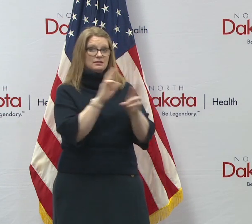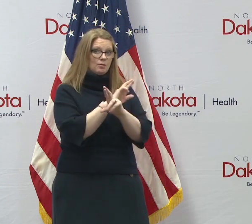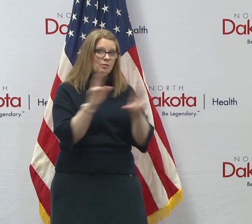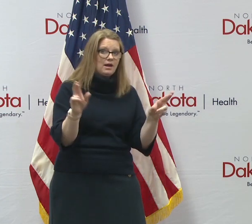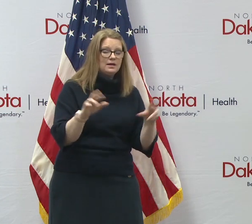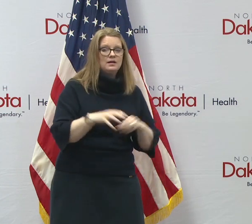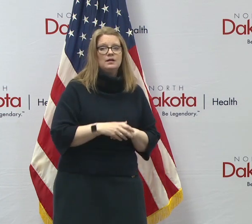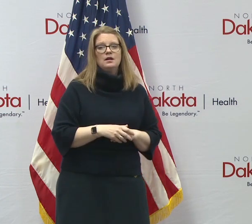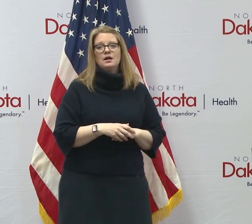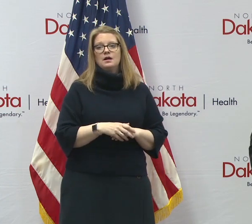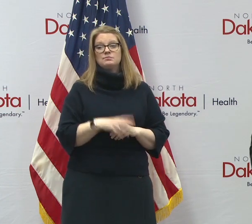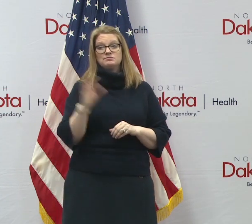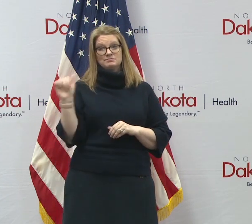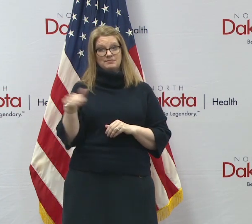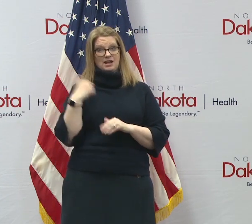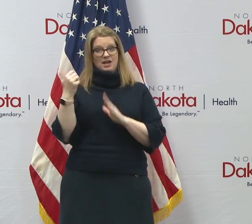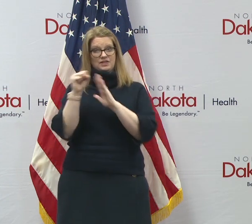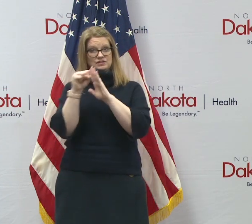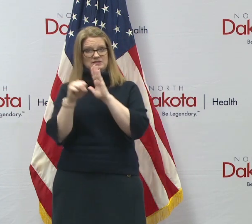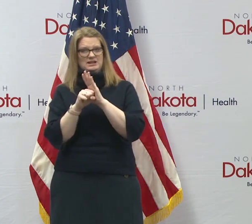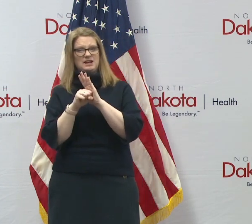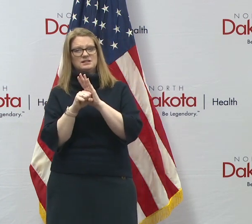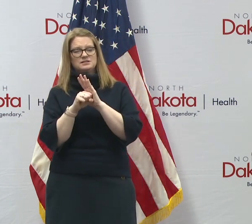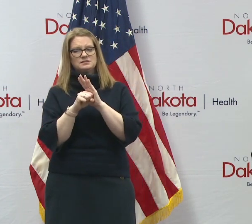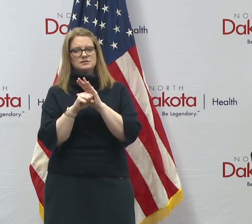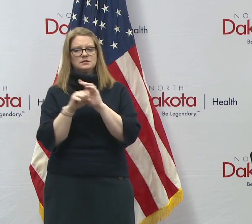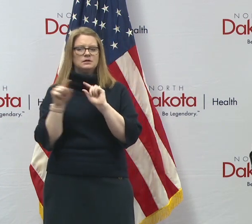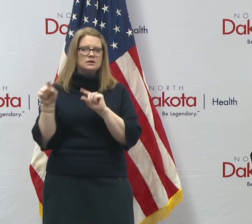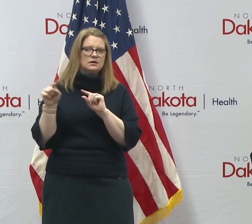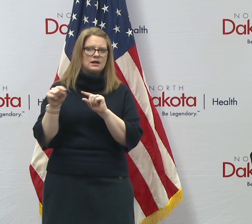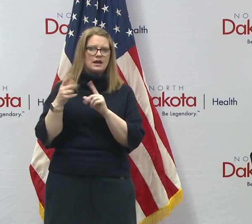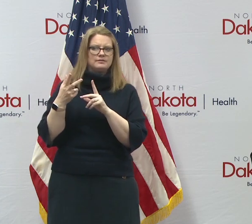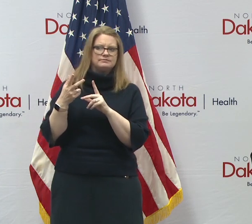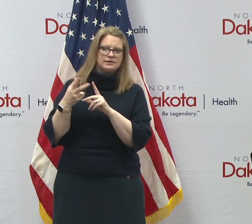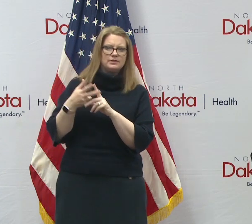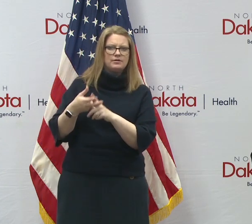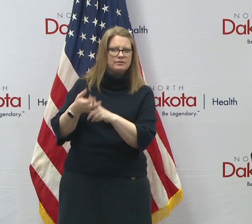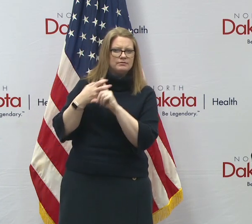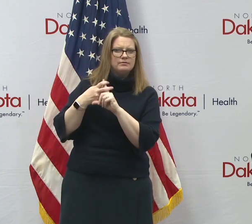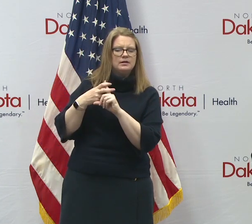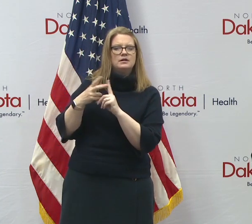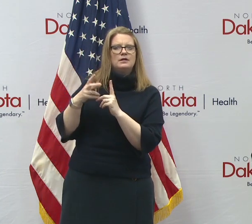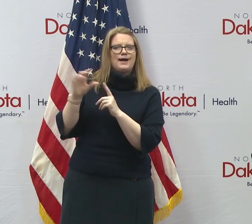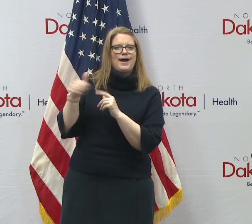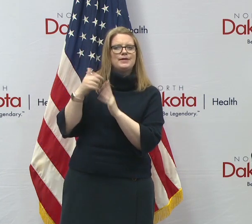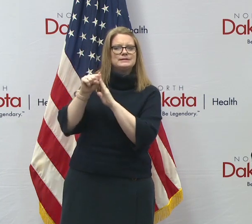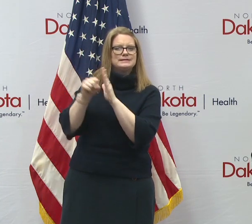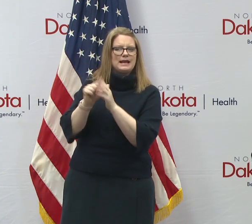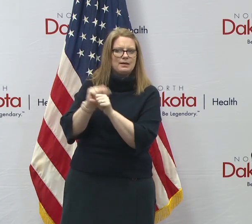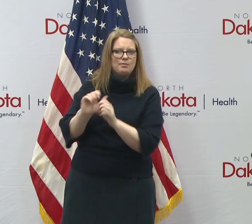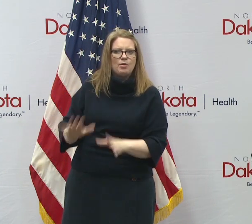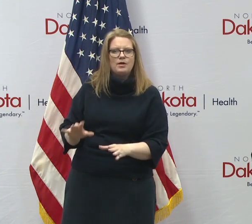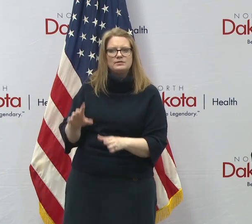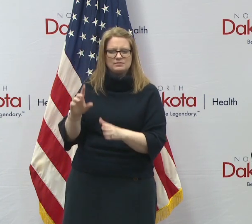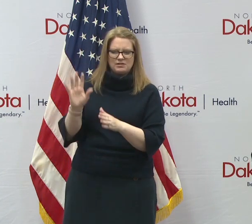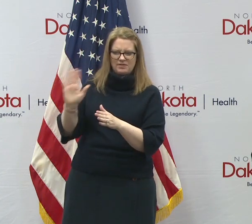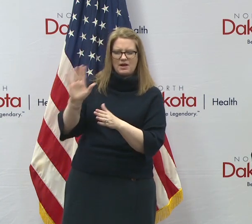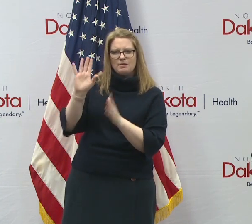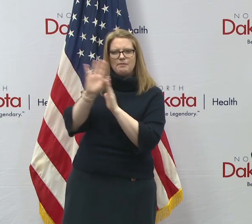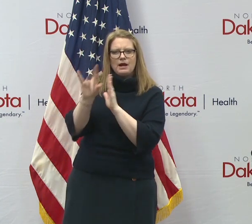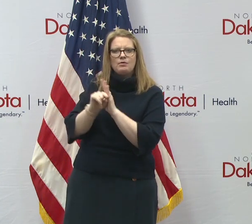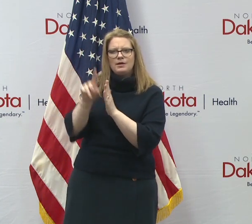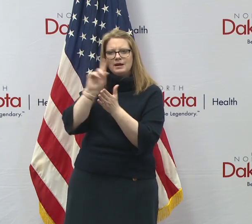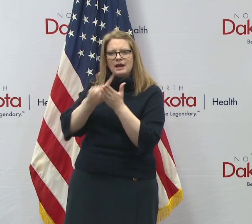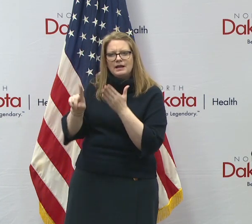other states have, have actually even taken other state employees that had investigative backgrounds, whether that was, you know, traffic or, you know,